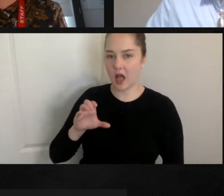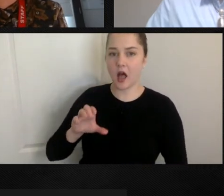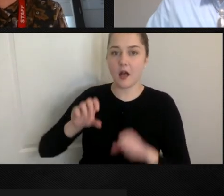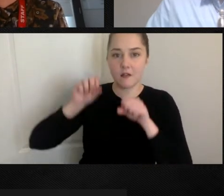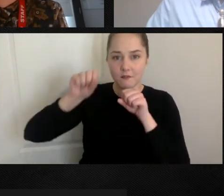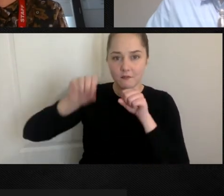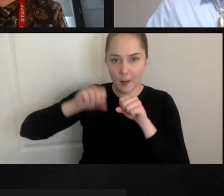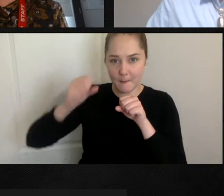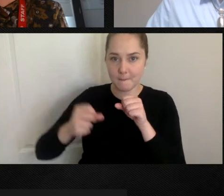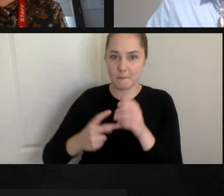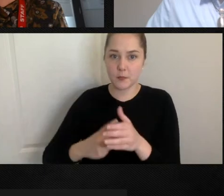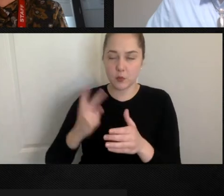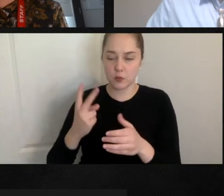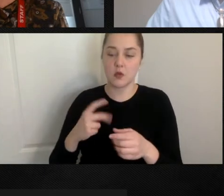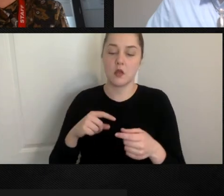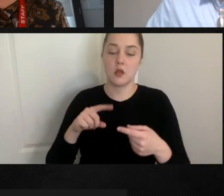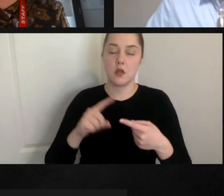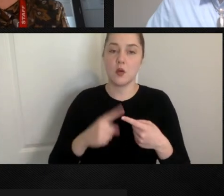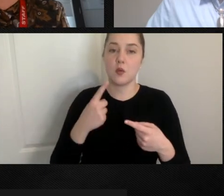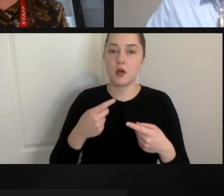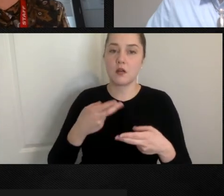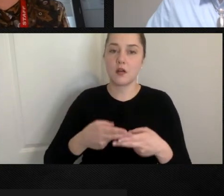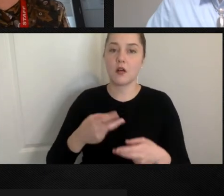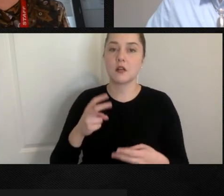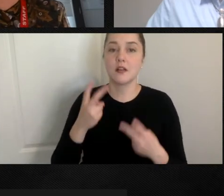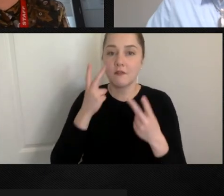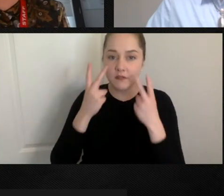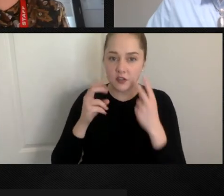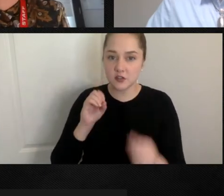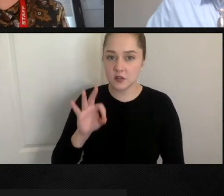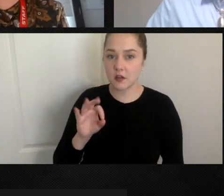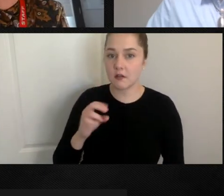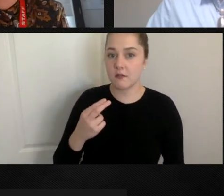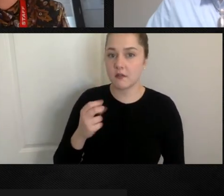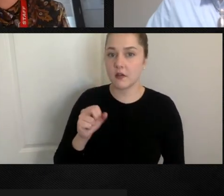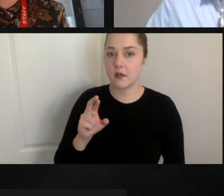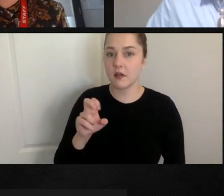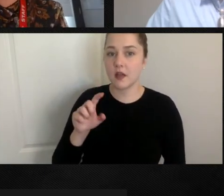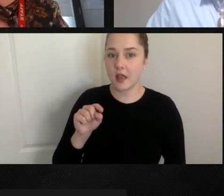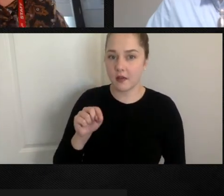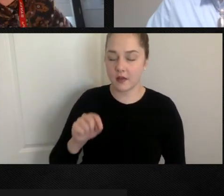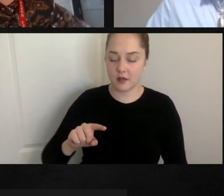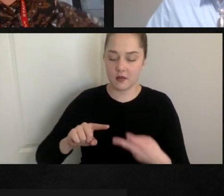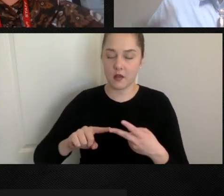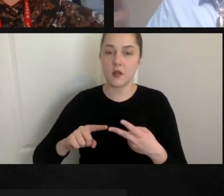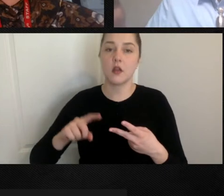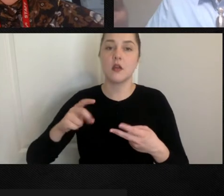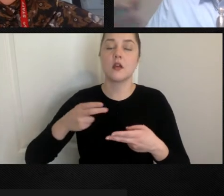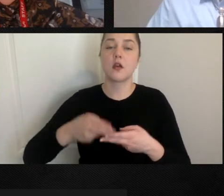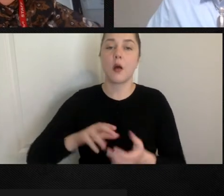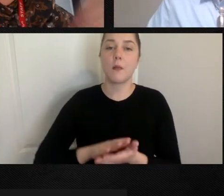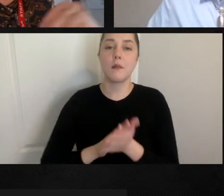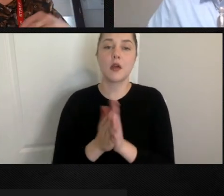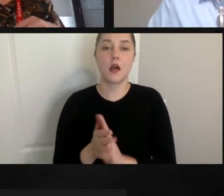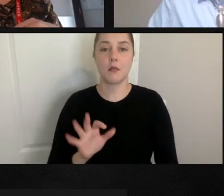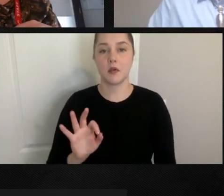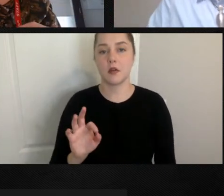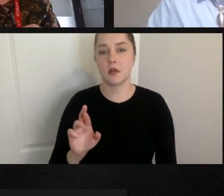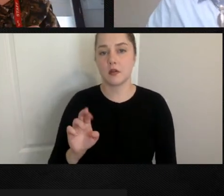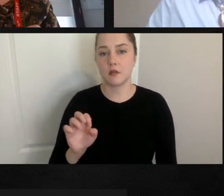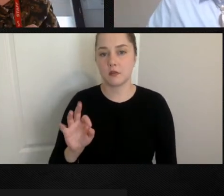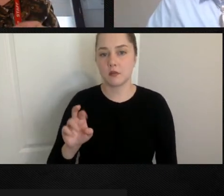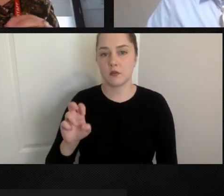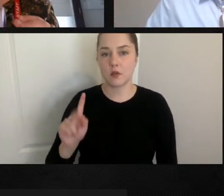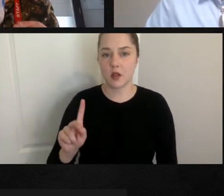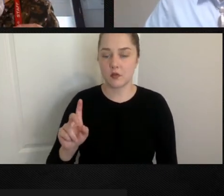Harriet Tudman called Visions of Harriet, another on Frederick Douglass becoming Frederick Douglass, and Bert talked about